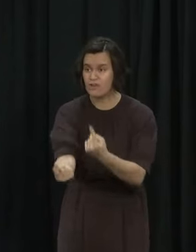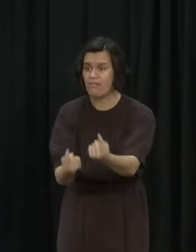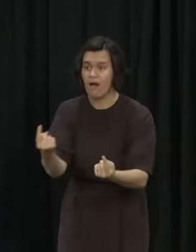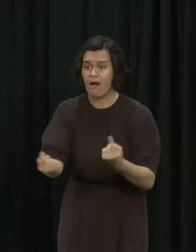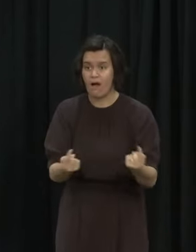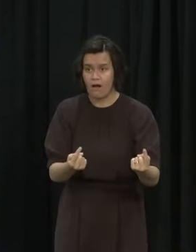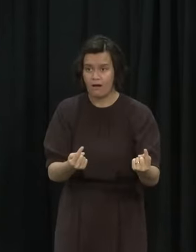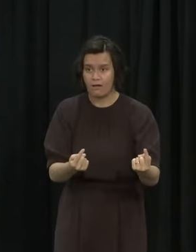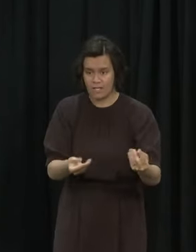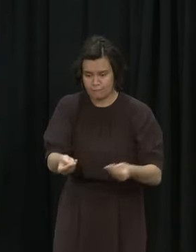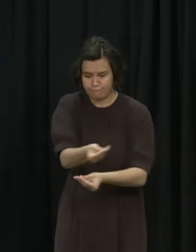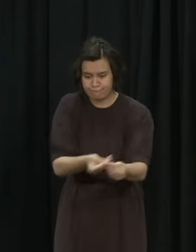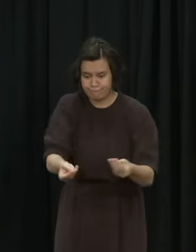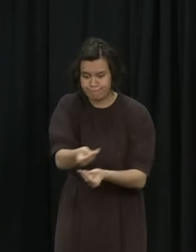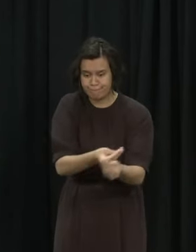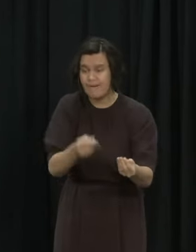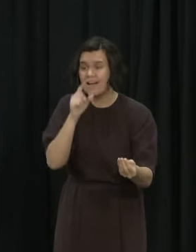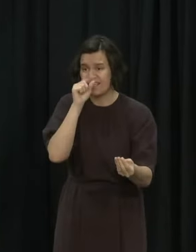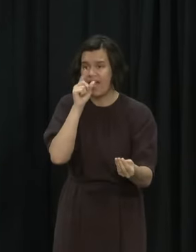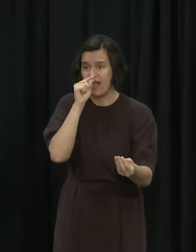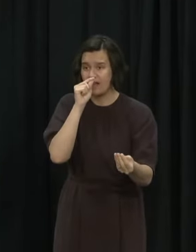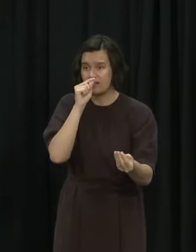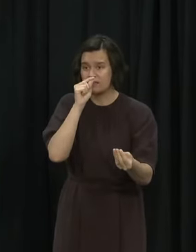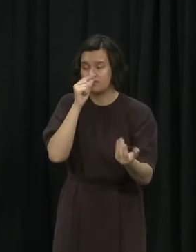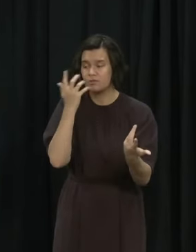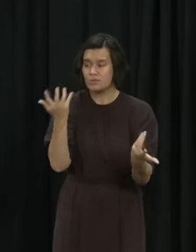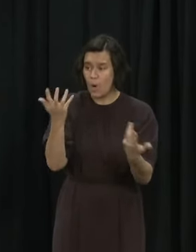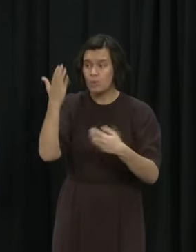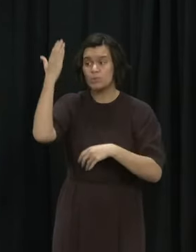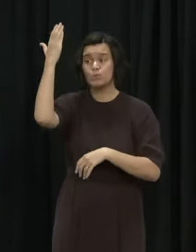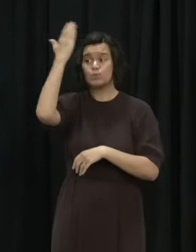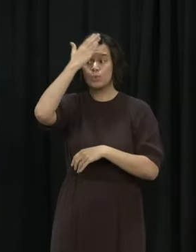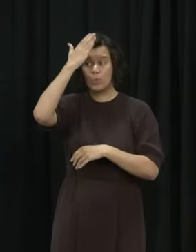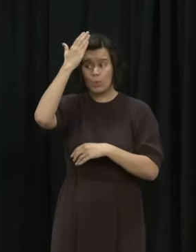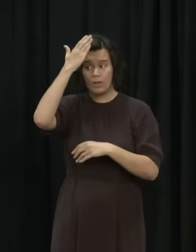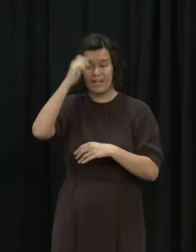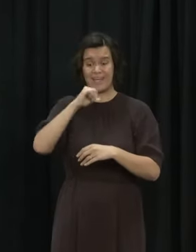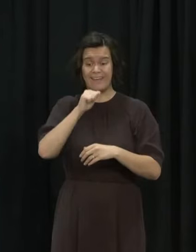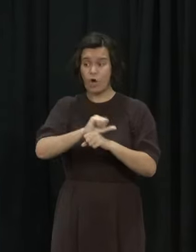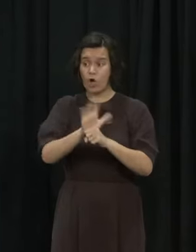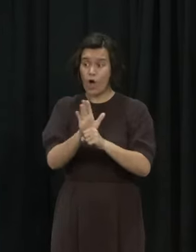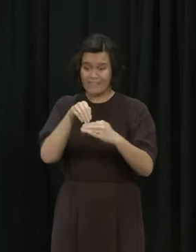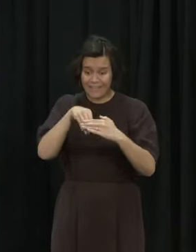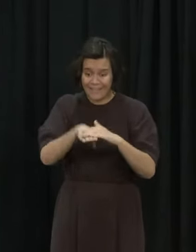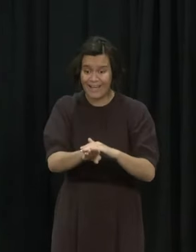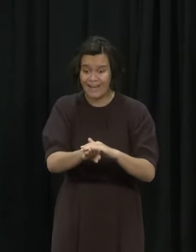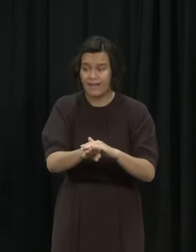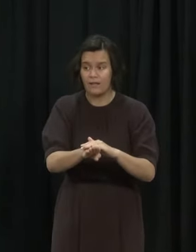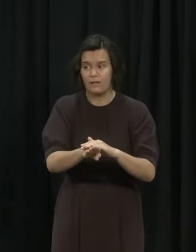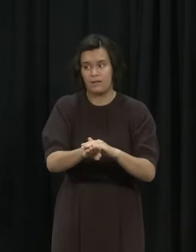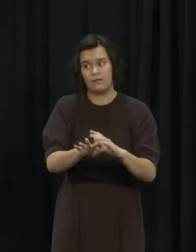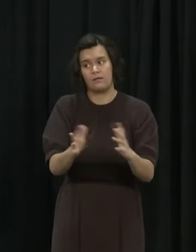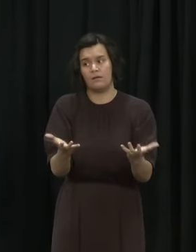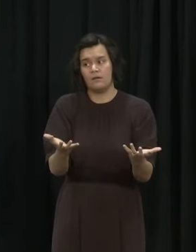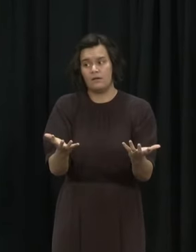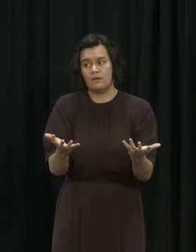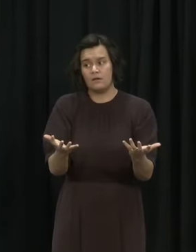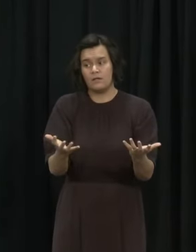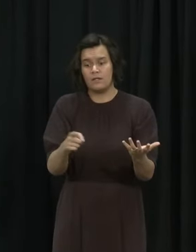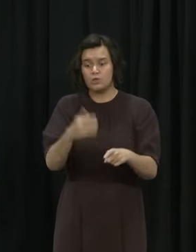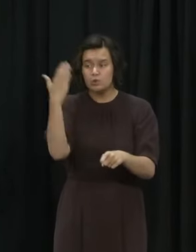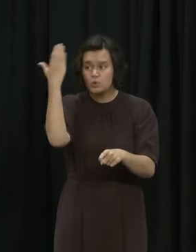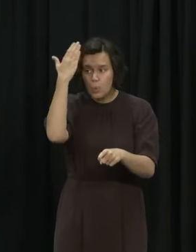was the possibility of outbreaks in schools and the virus basically circulating around schools and being a hub within communities